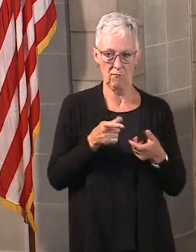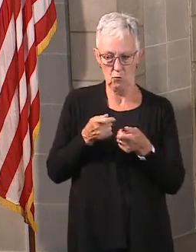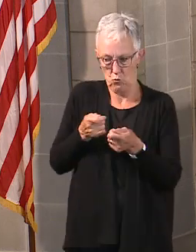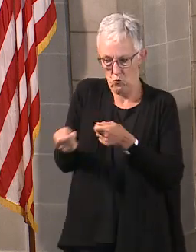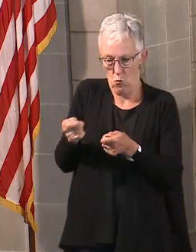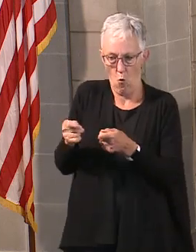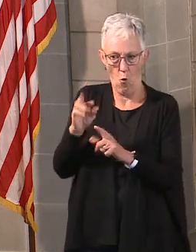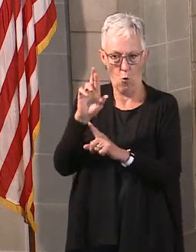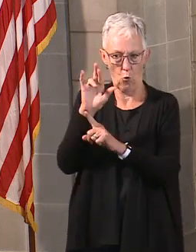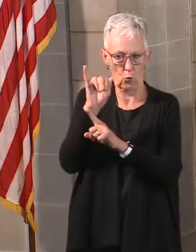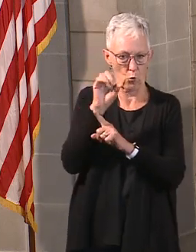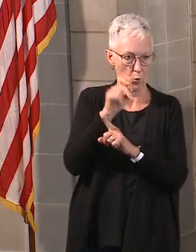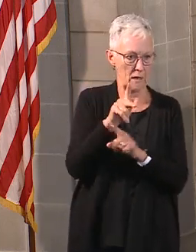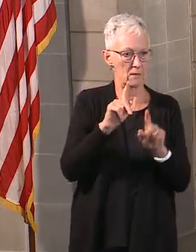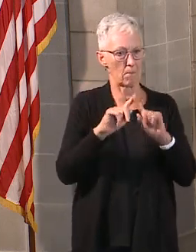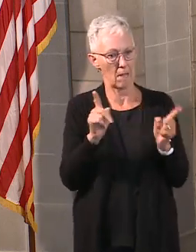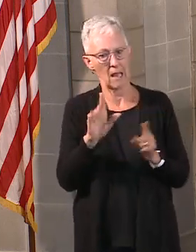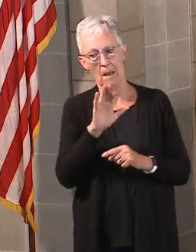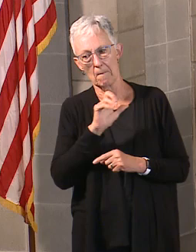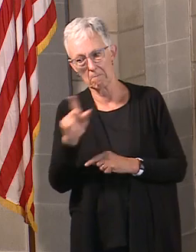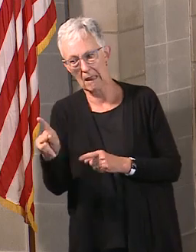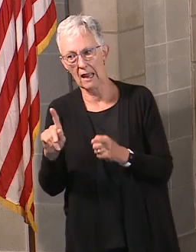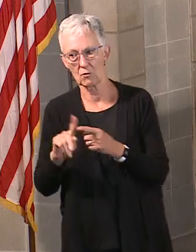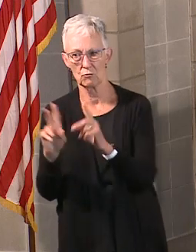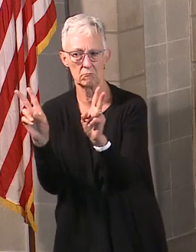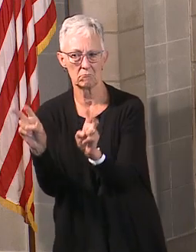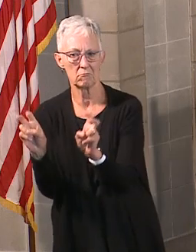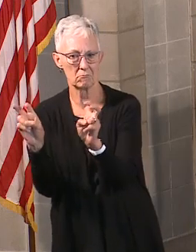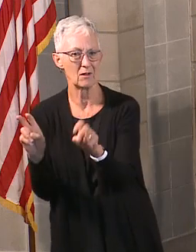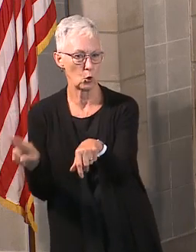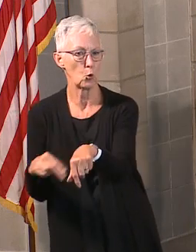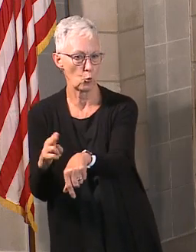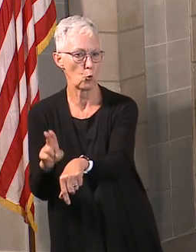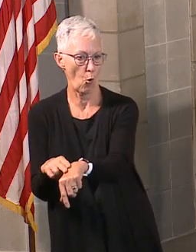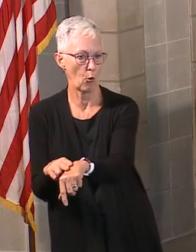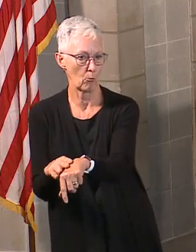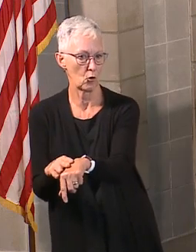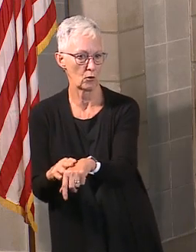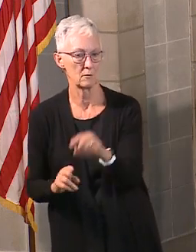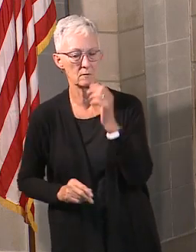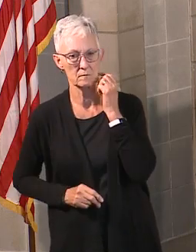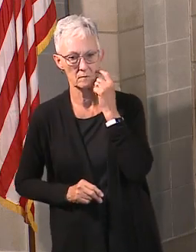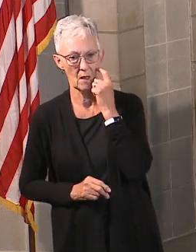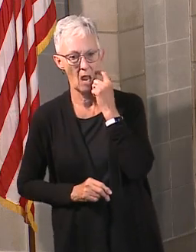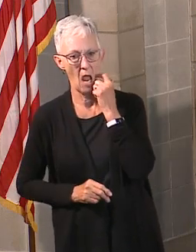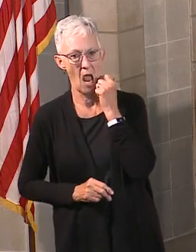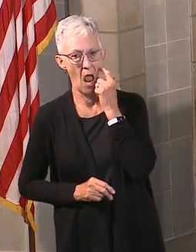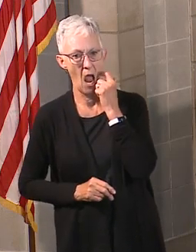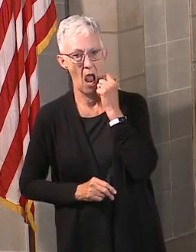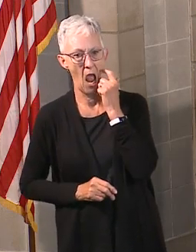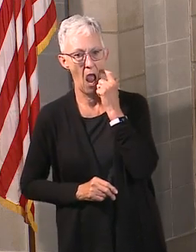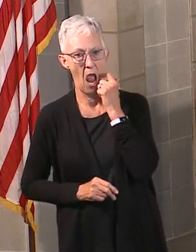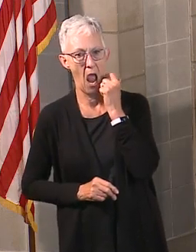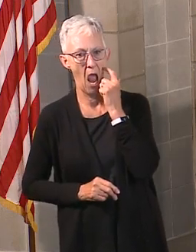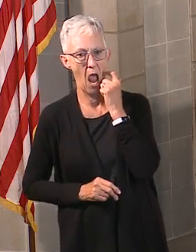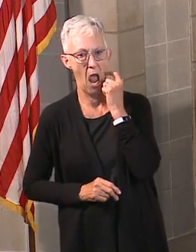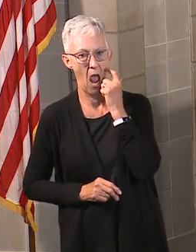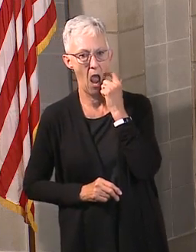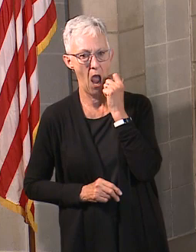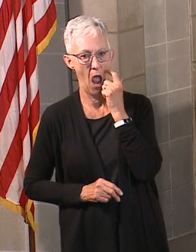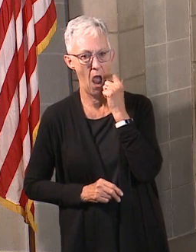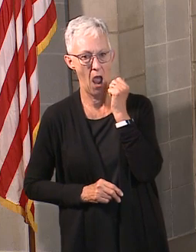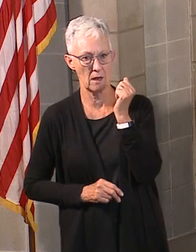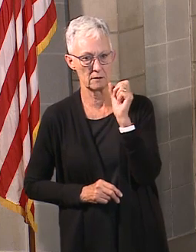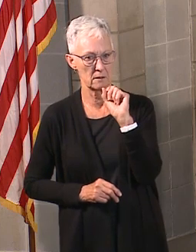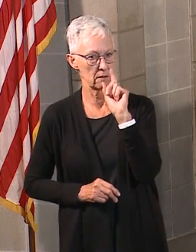still return back to a normal life. More normal life, at least. Yeah. Do you have any, this might be three words, like,